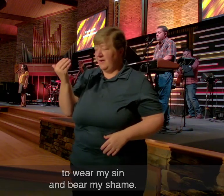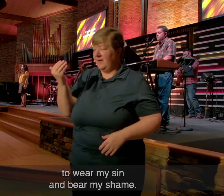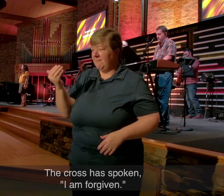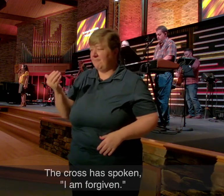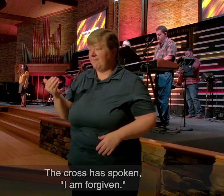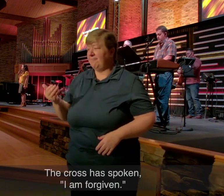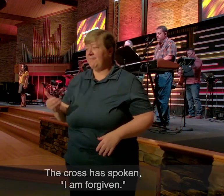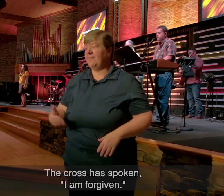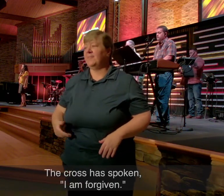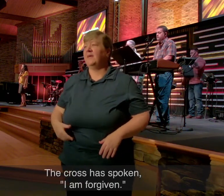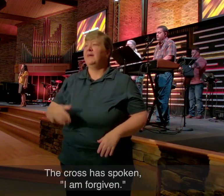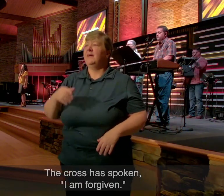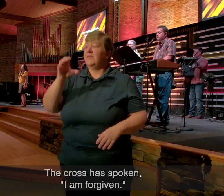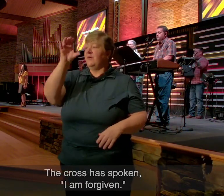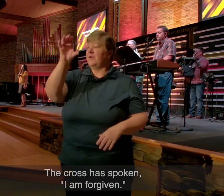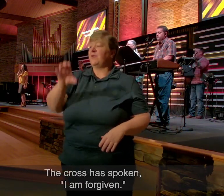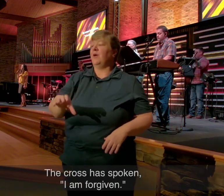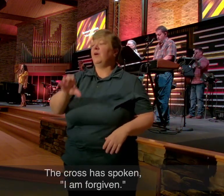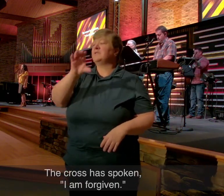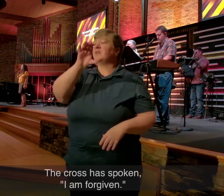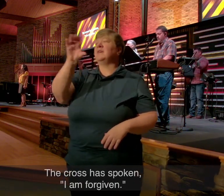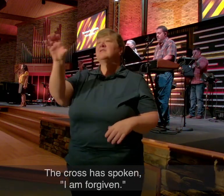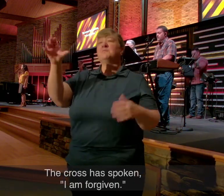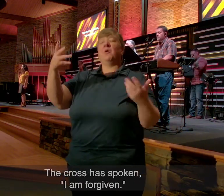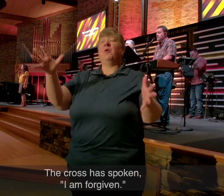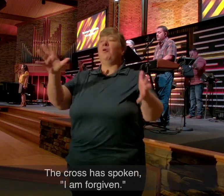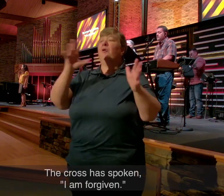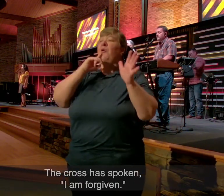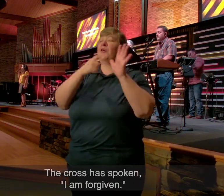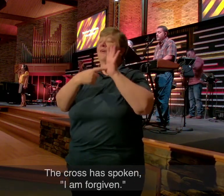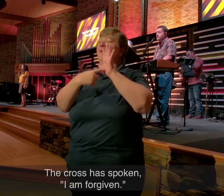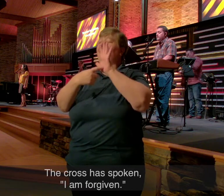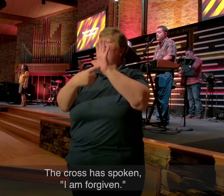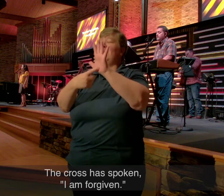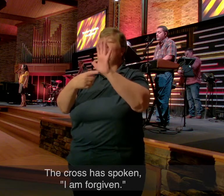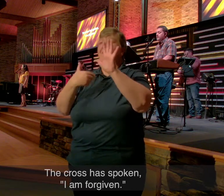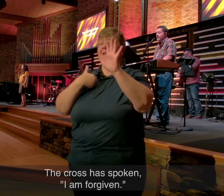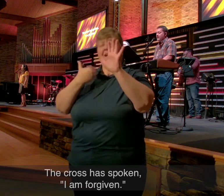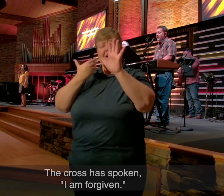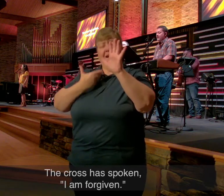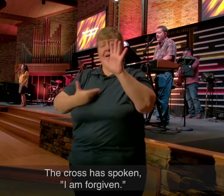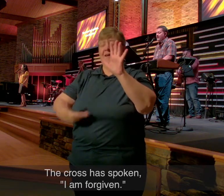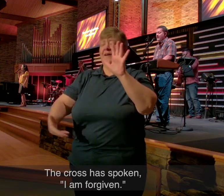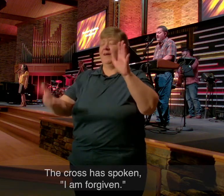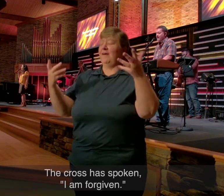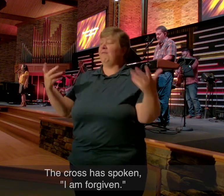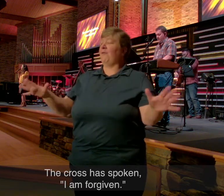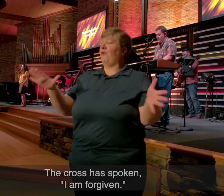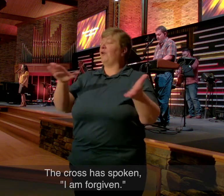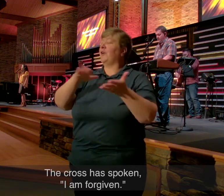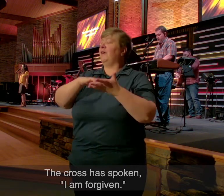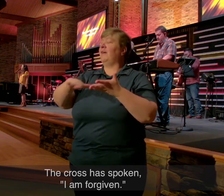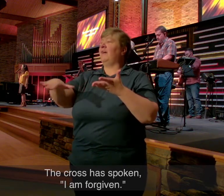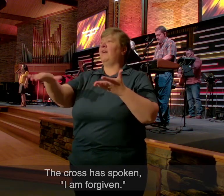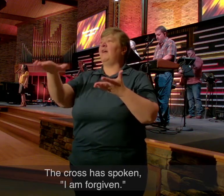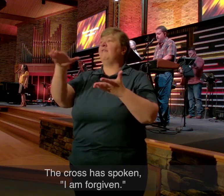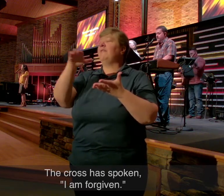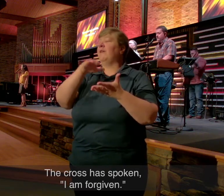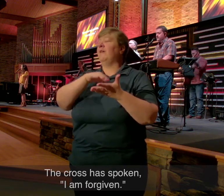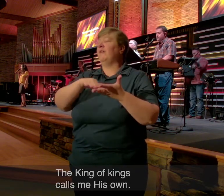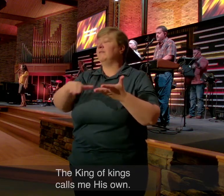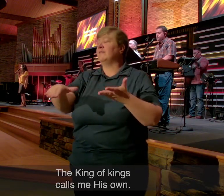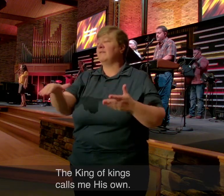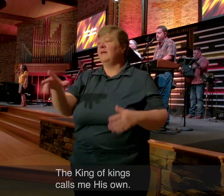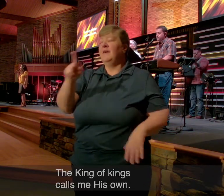The Cross Has Spoken I Am For Given